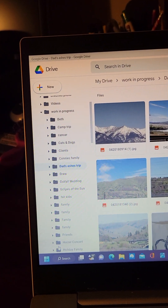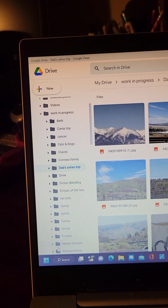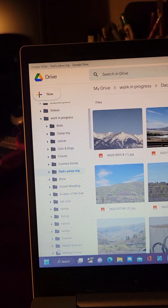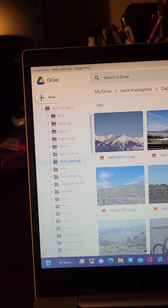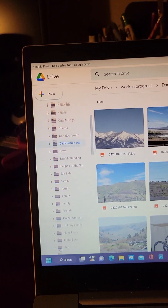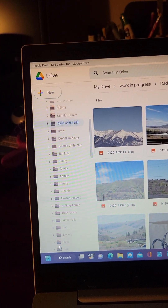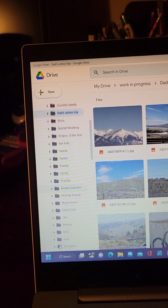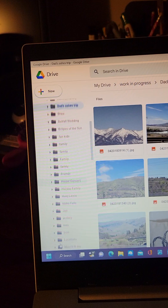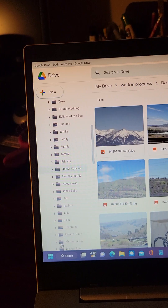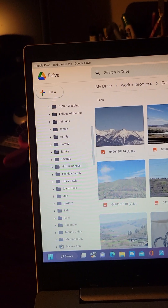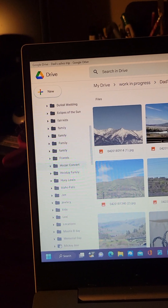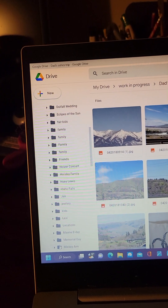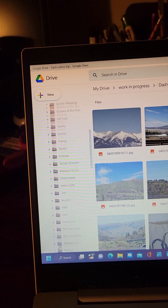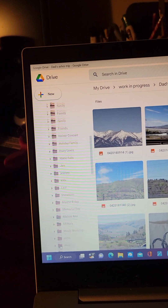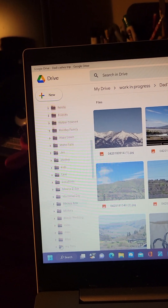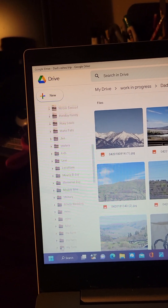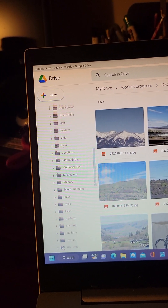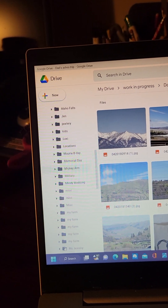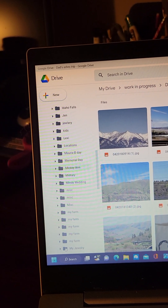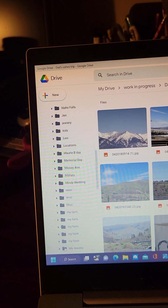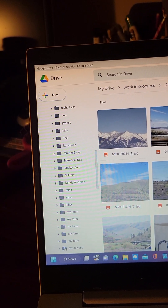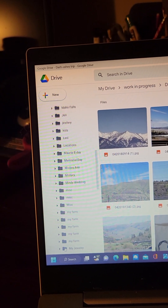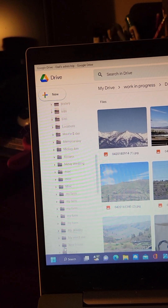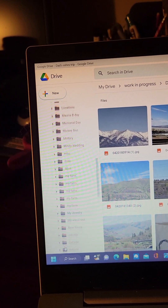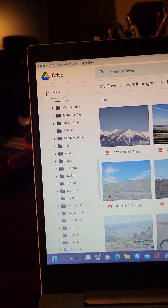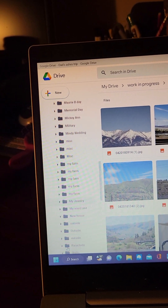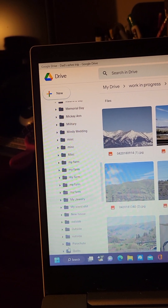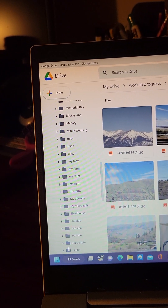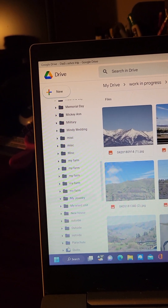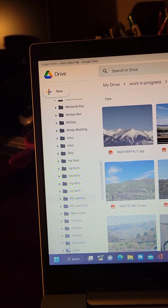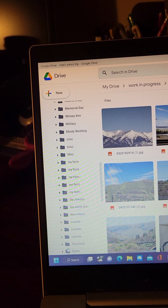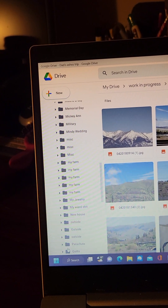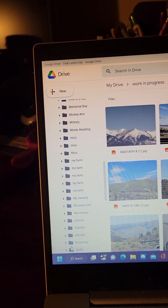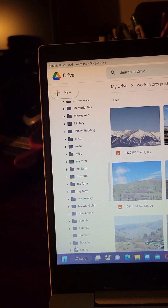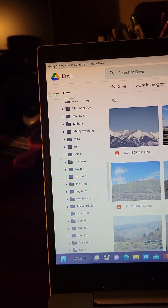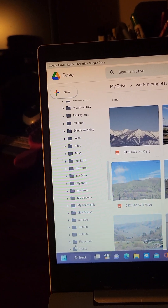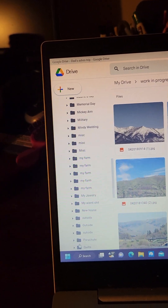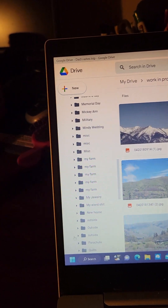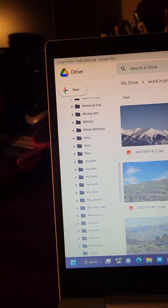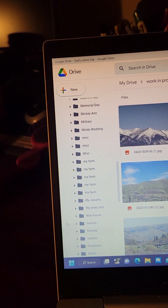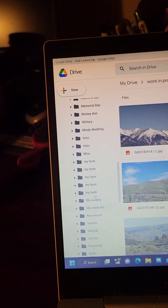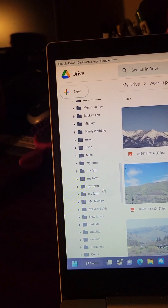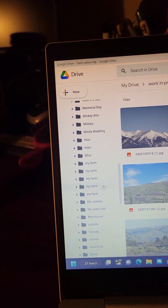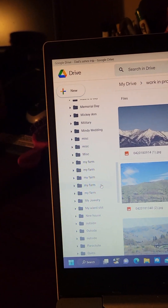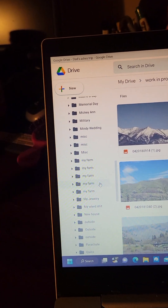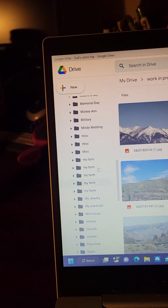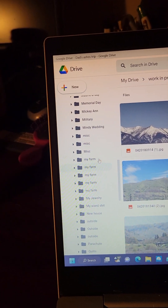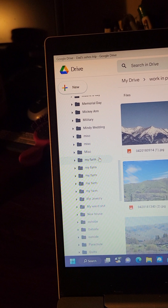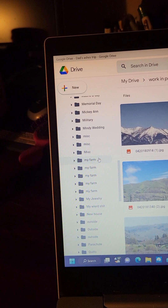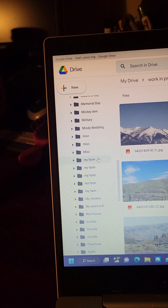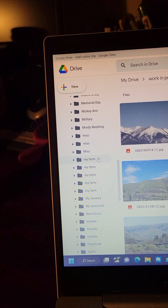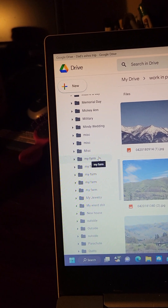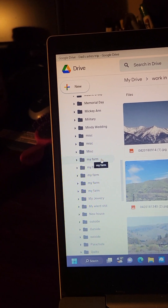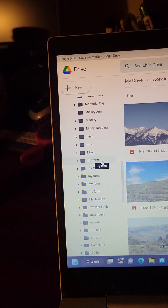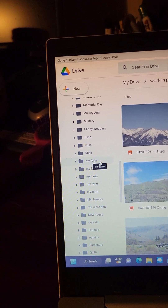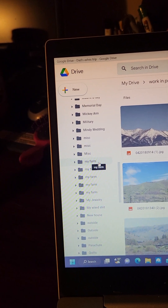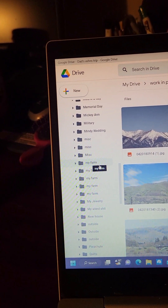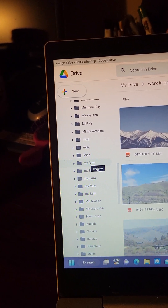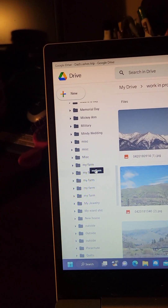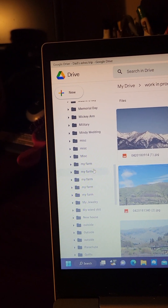But I've got all these folders yet to go. And if you notice like down here where it says my farm, all those